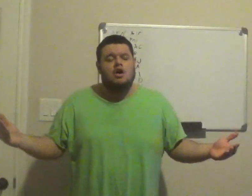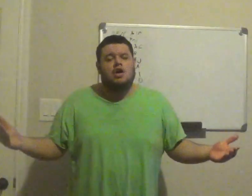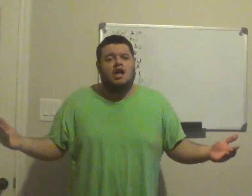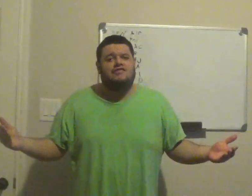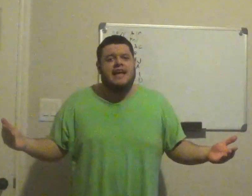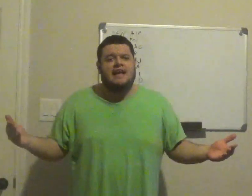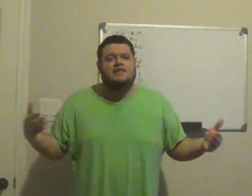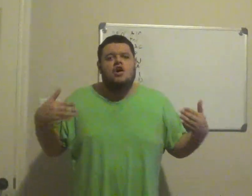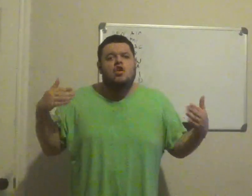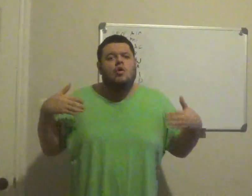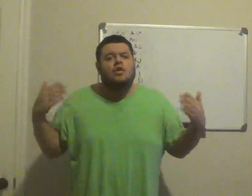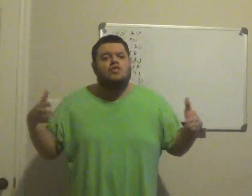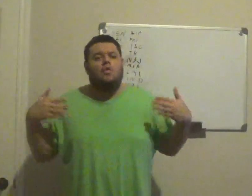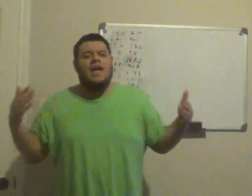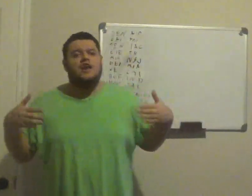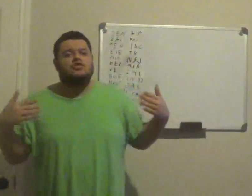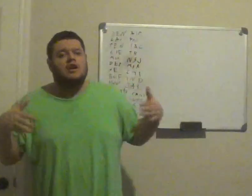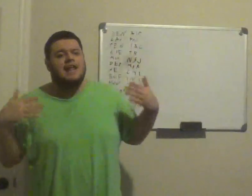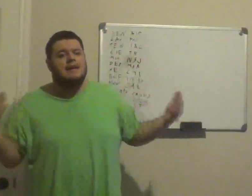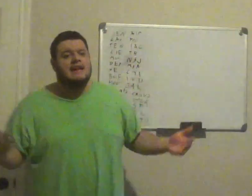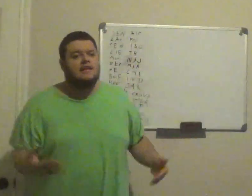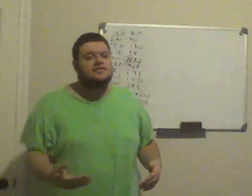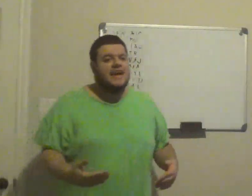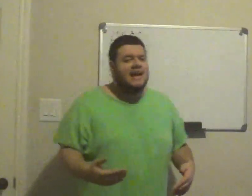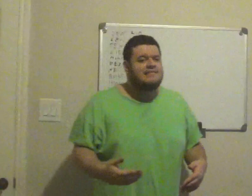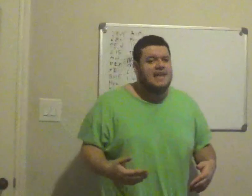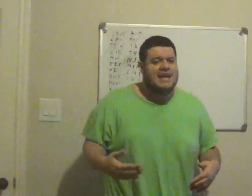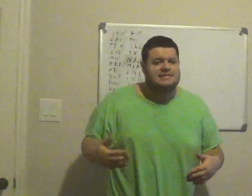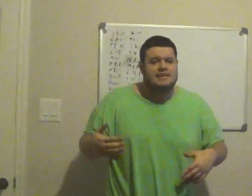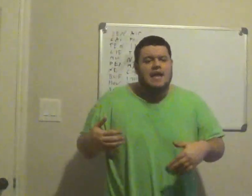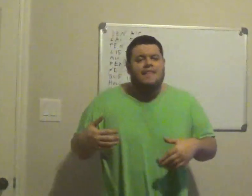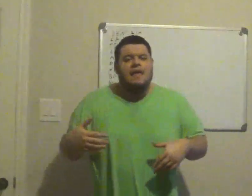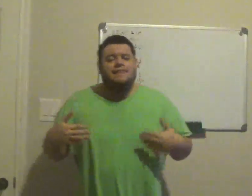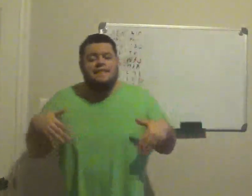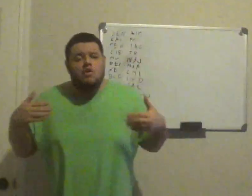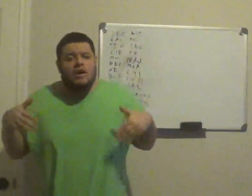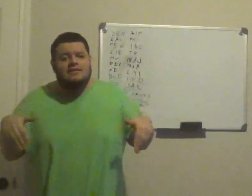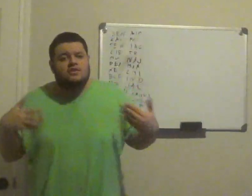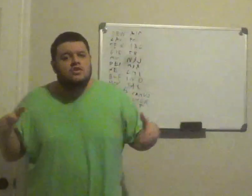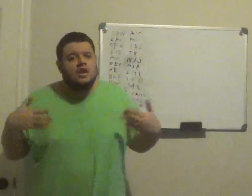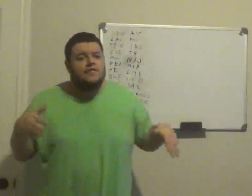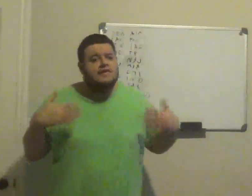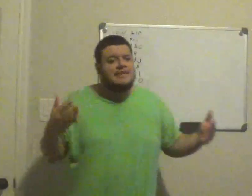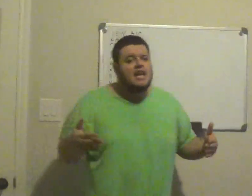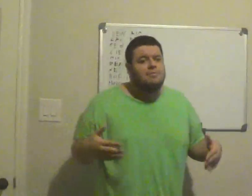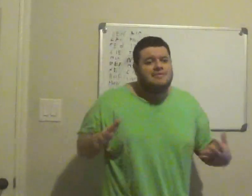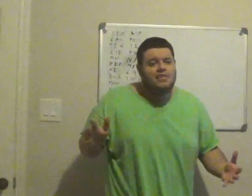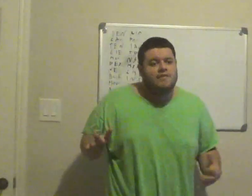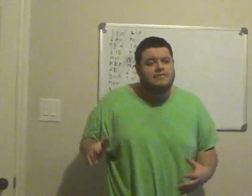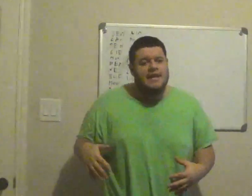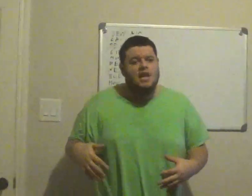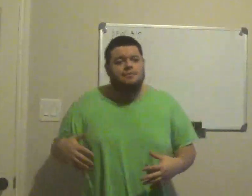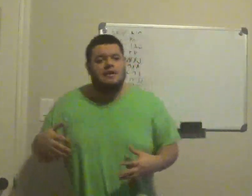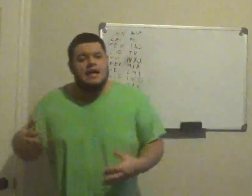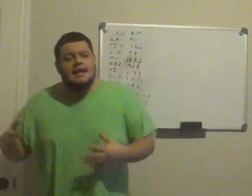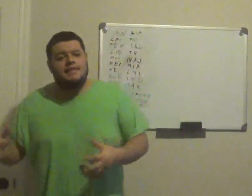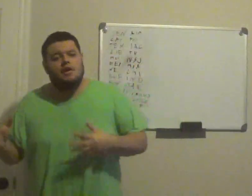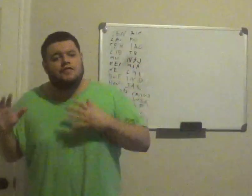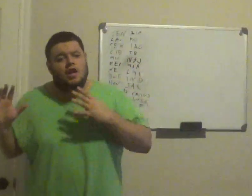Las Vegas, you know, the Raiders are not even in Las Vegas yet, you can, the stadiums, neither of the stadiums, neither of the